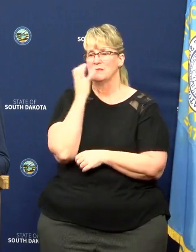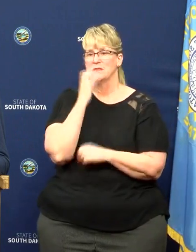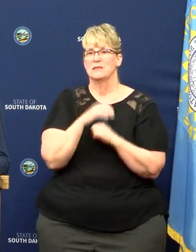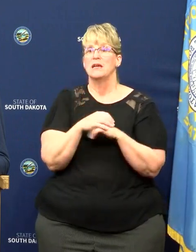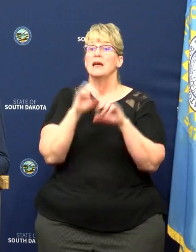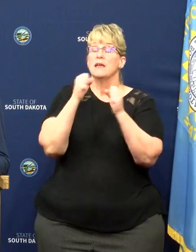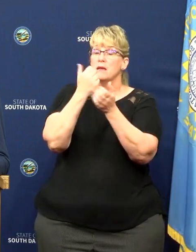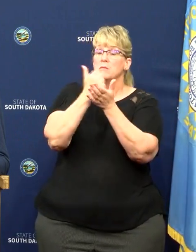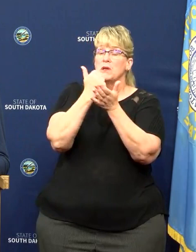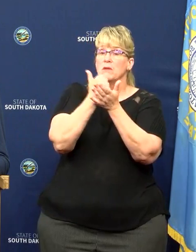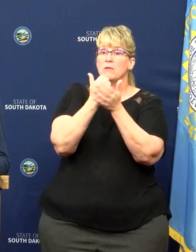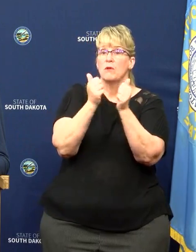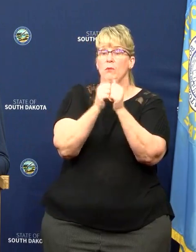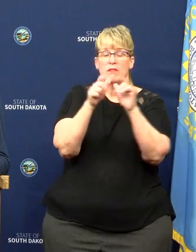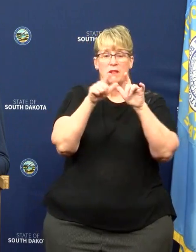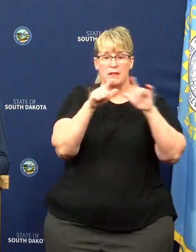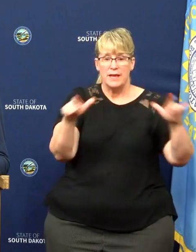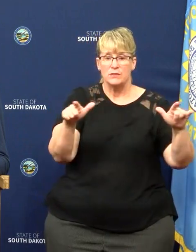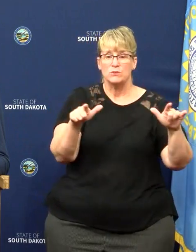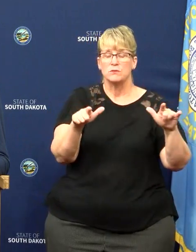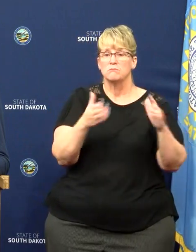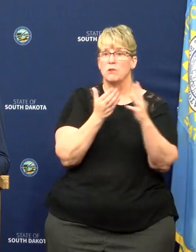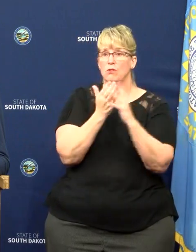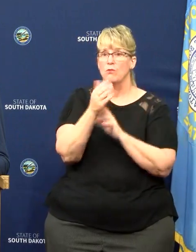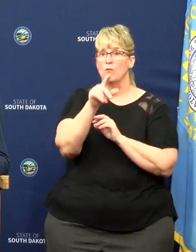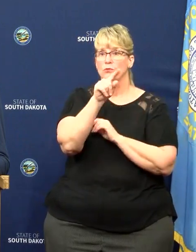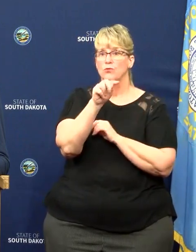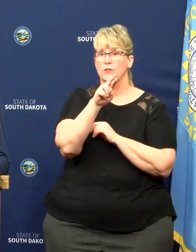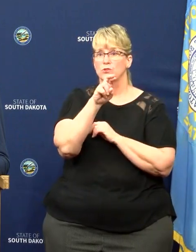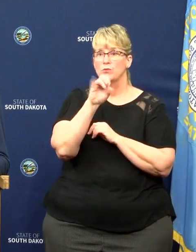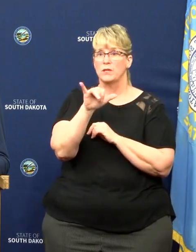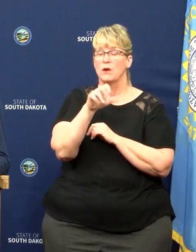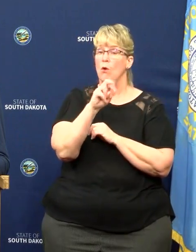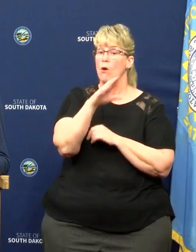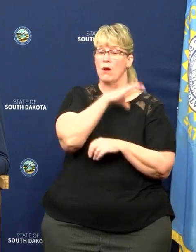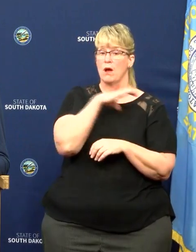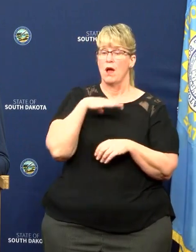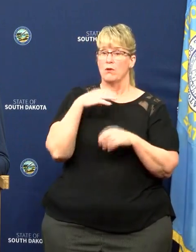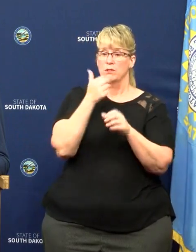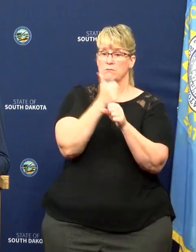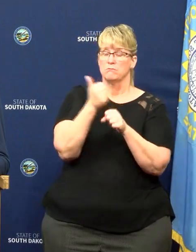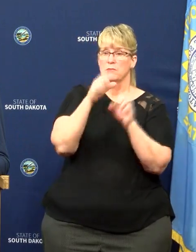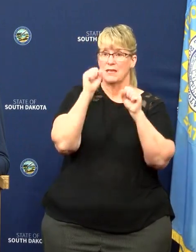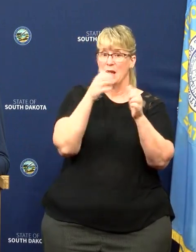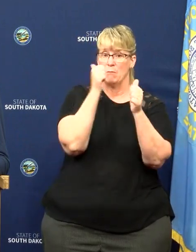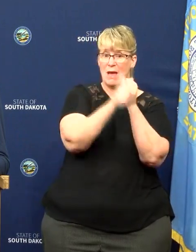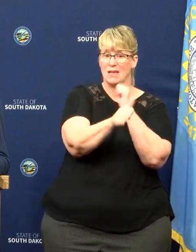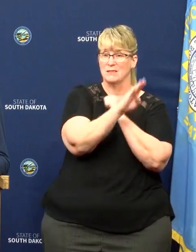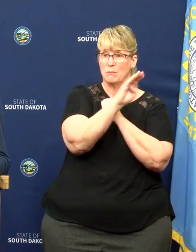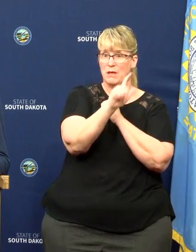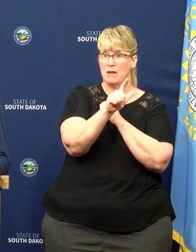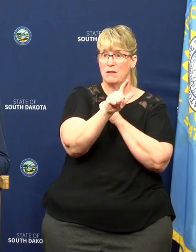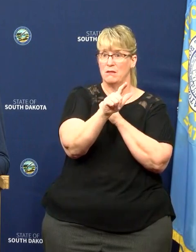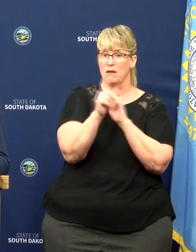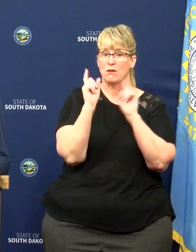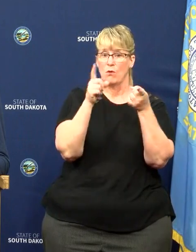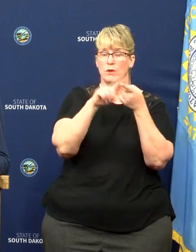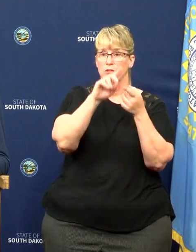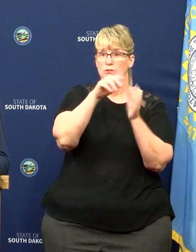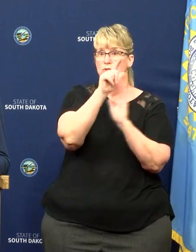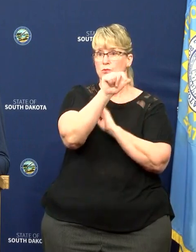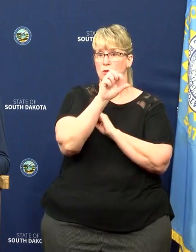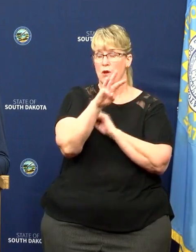can be helpful through language through Treasury, or Congress could pass a bill that would have that language and put it directly in the statute.